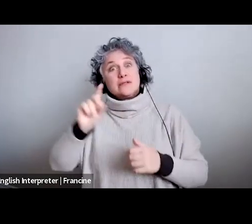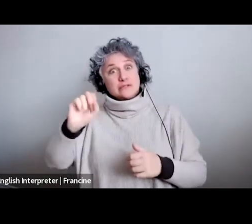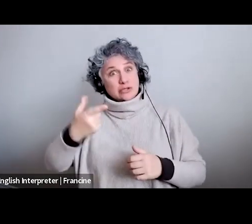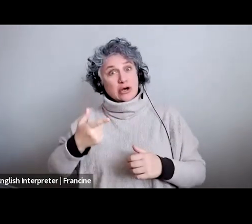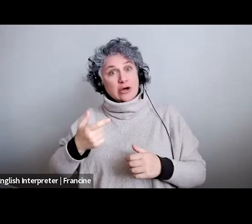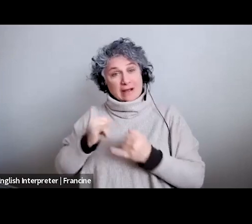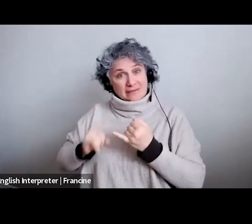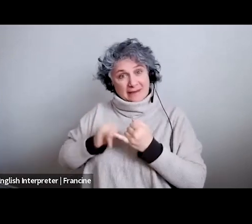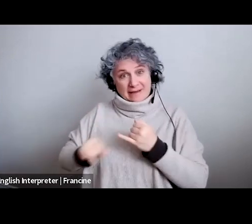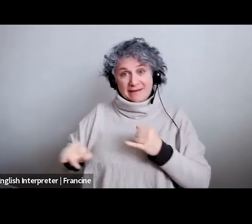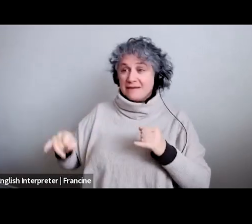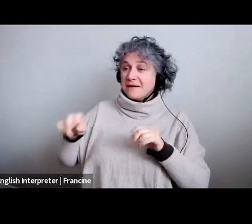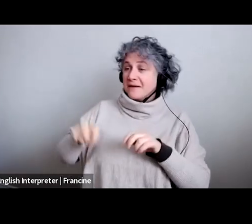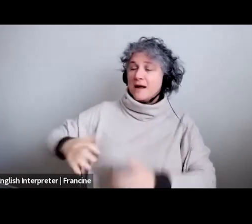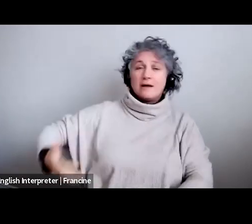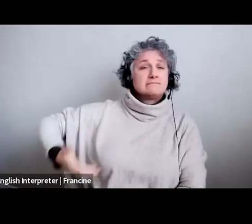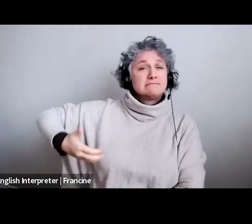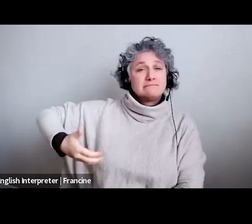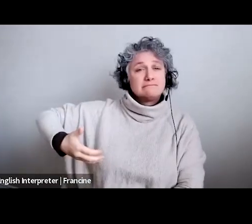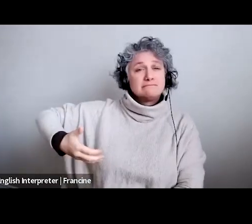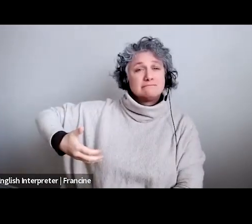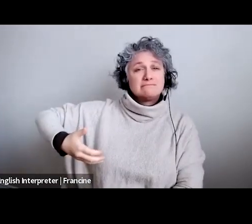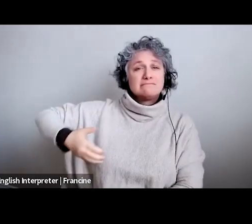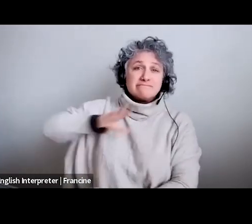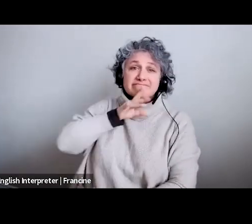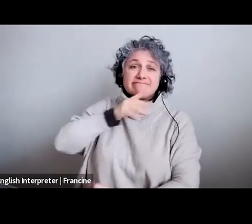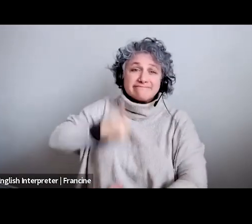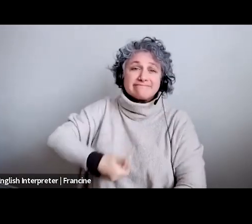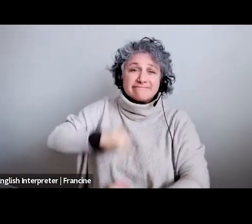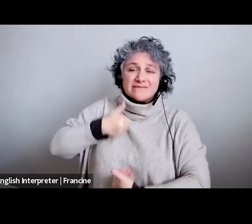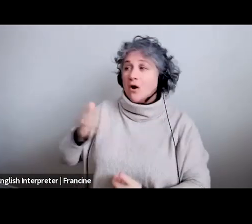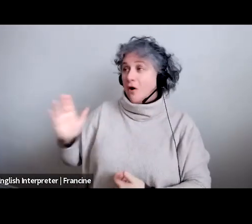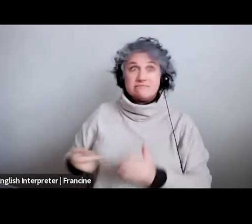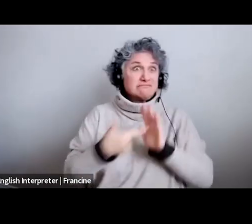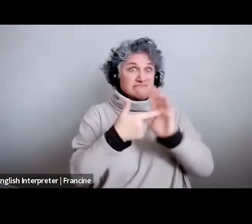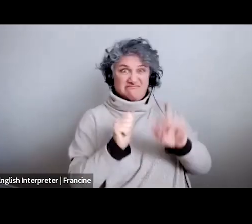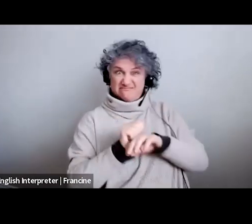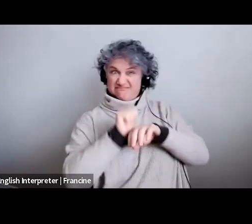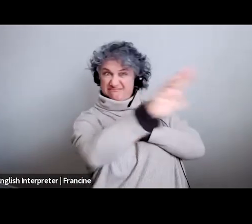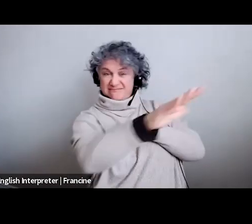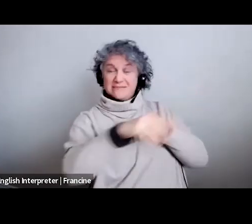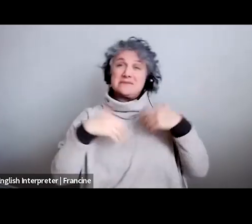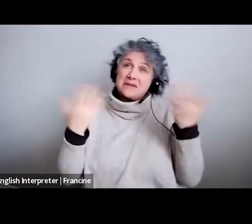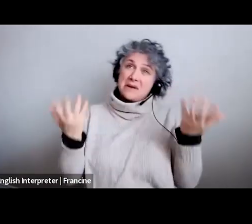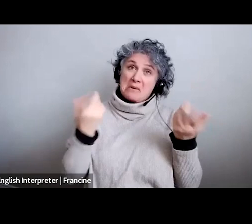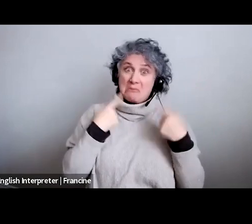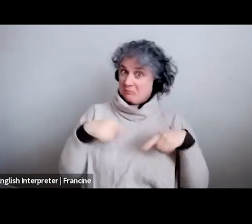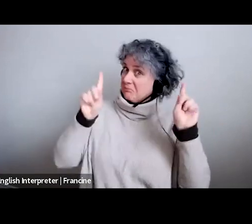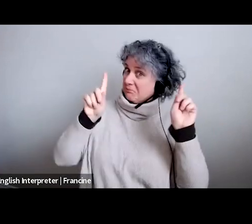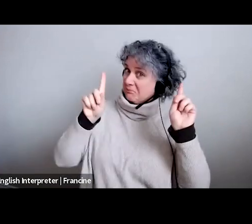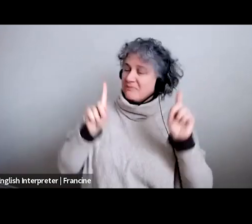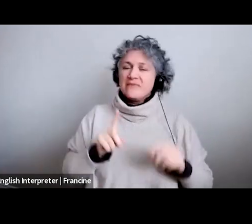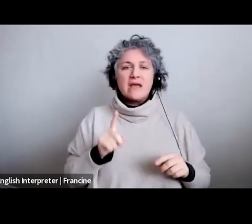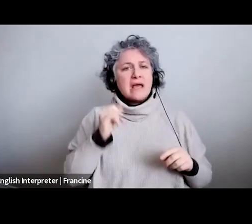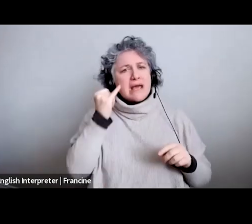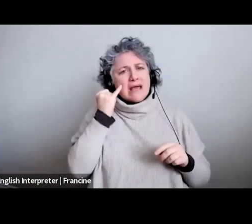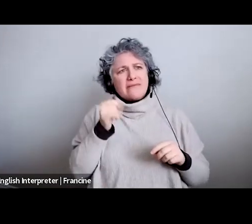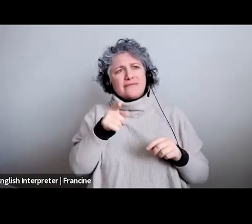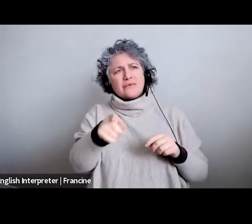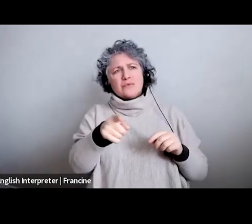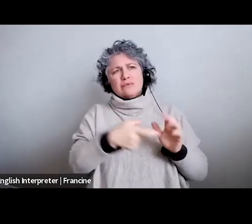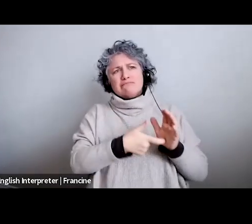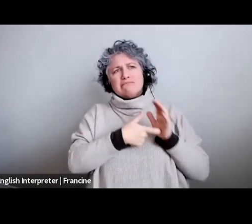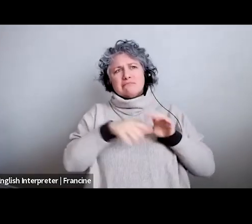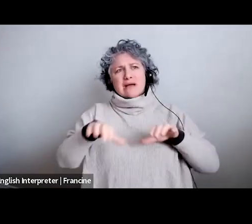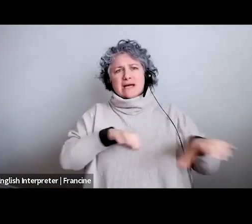so um if you need to do a bit of action because you do i mean i have seen people pretend